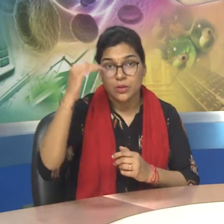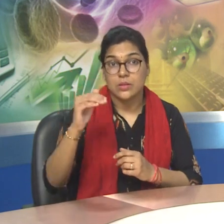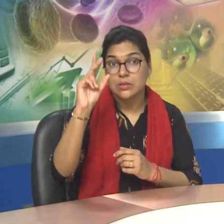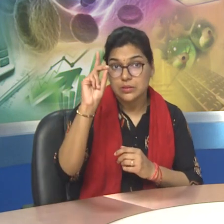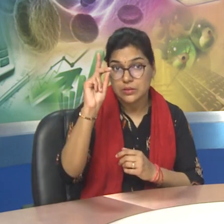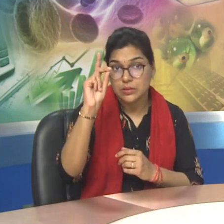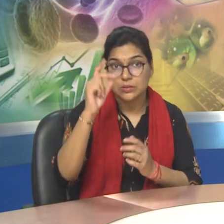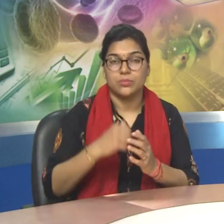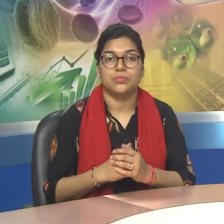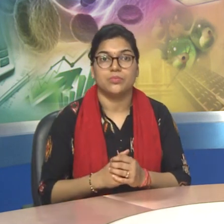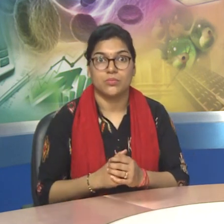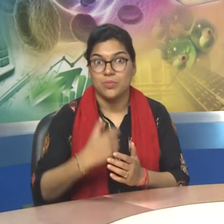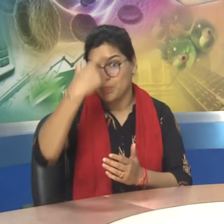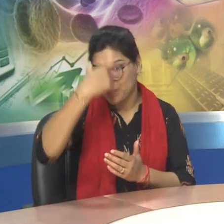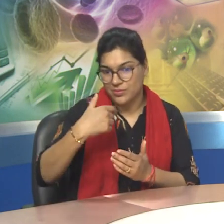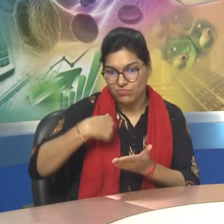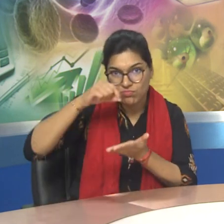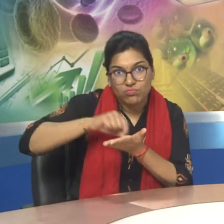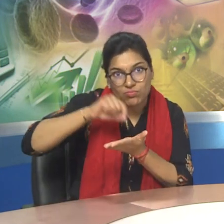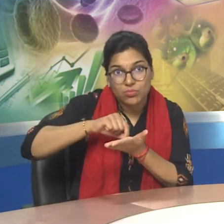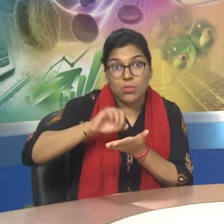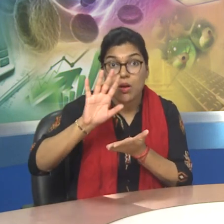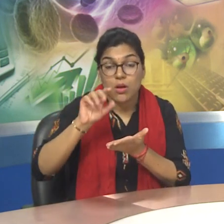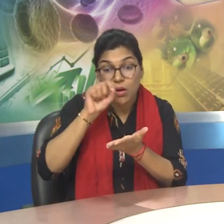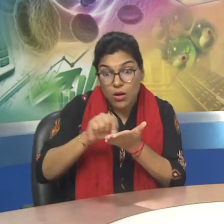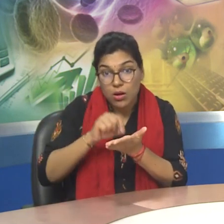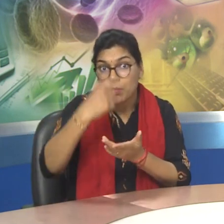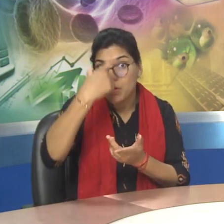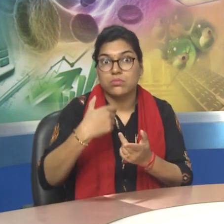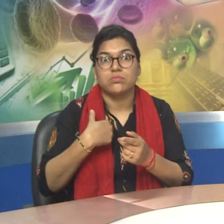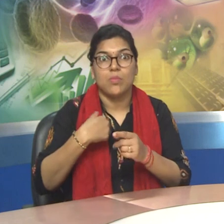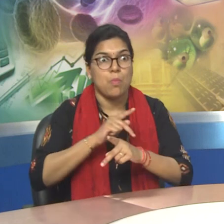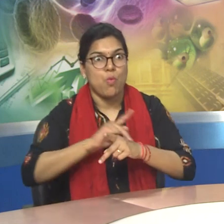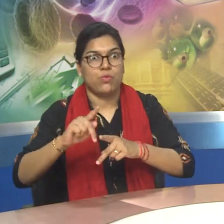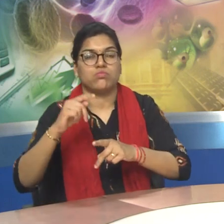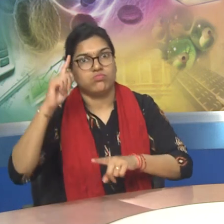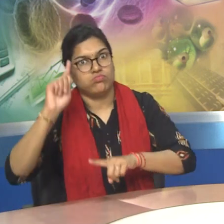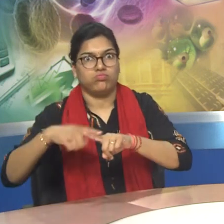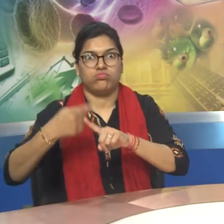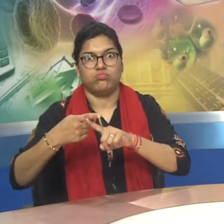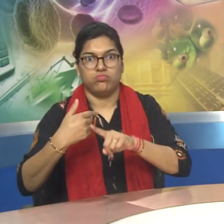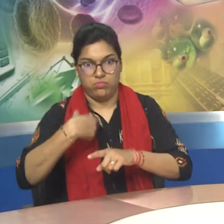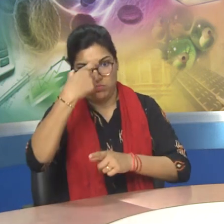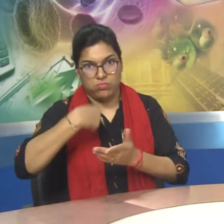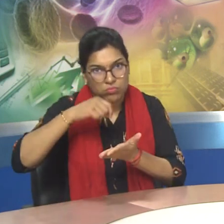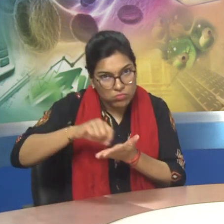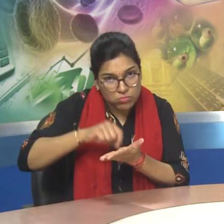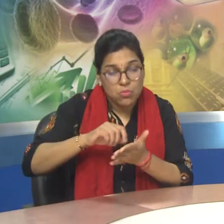Authors can be professionals in the field or journalists working